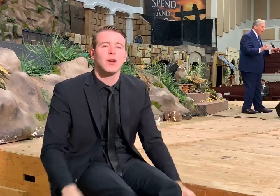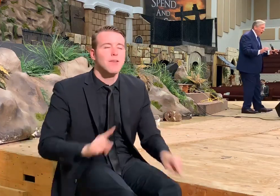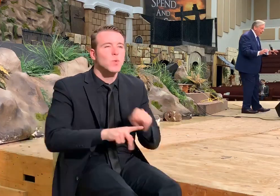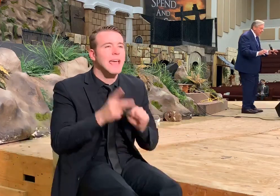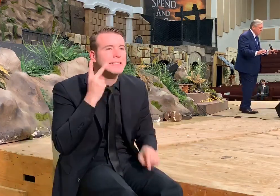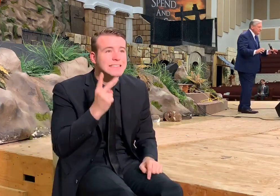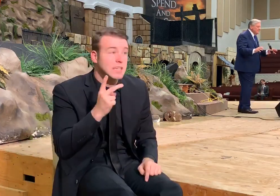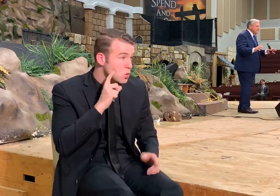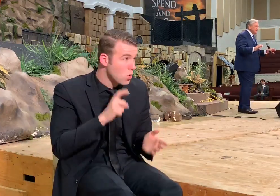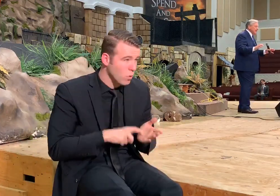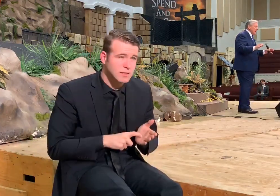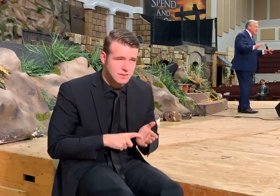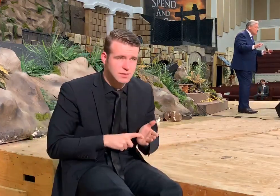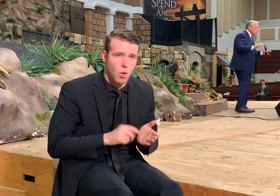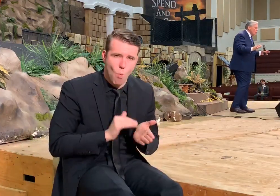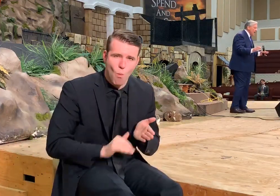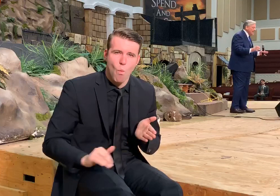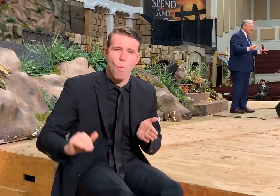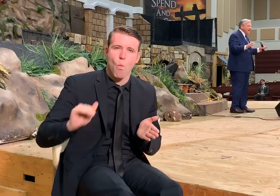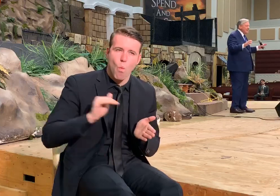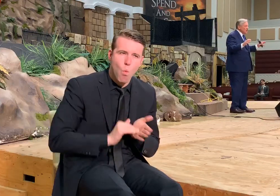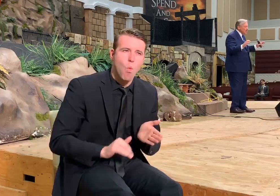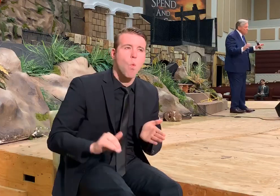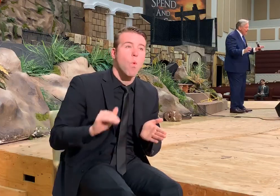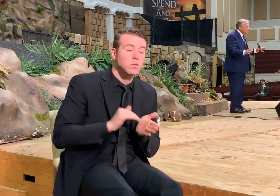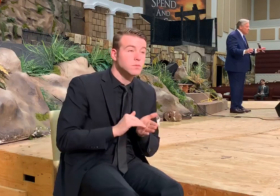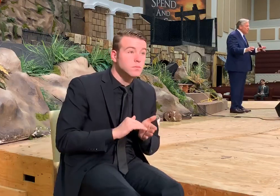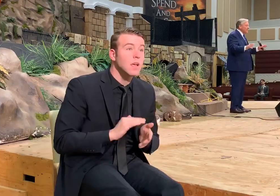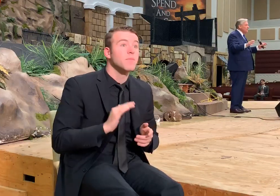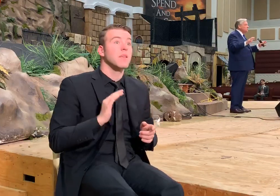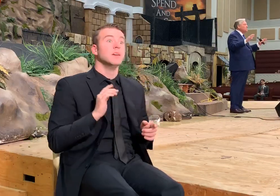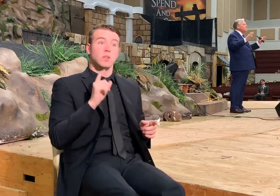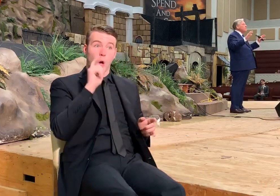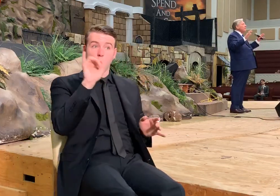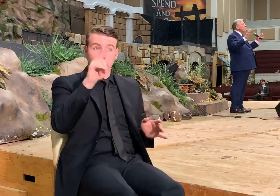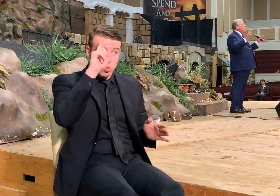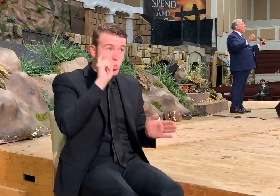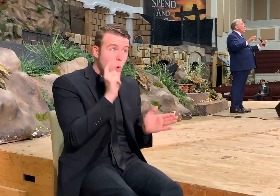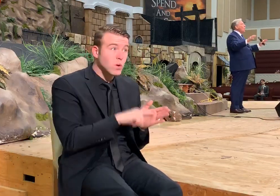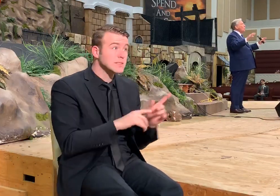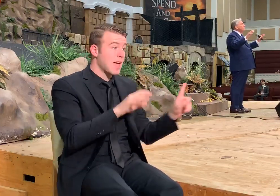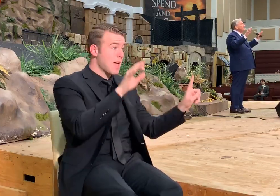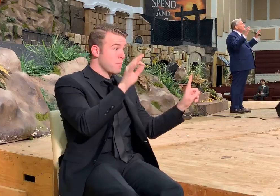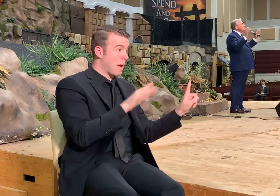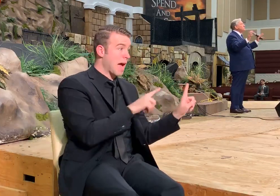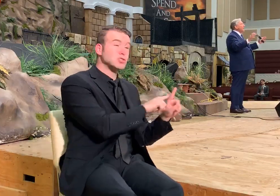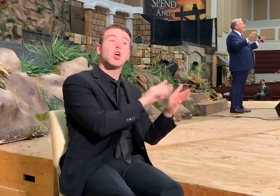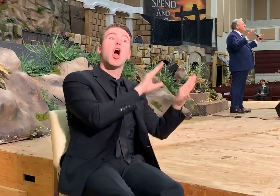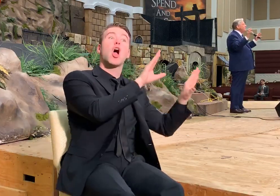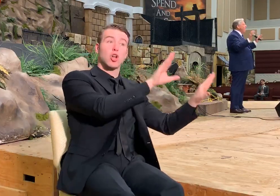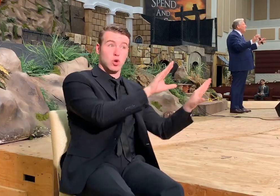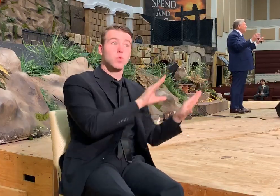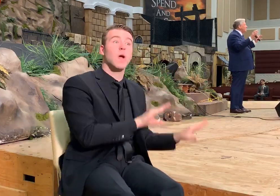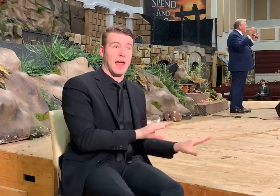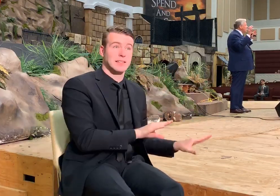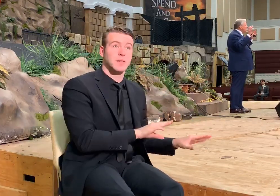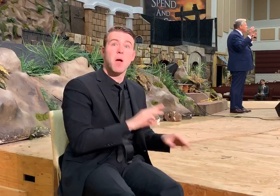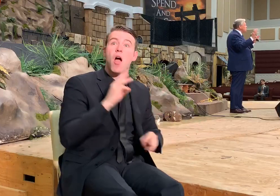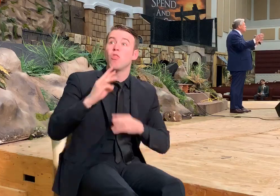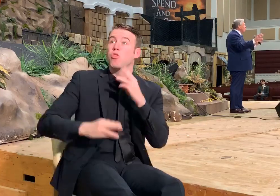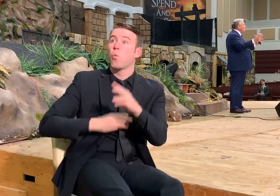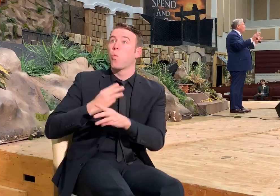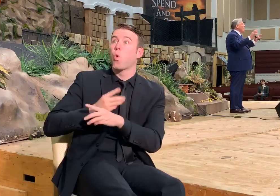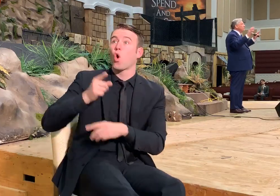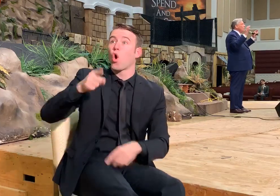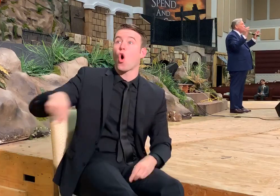why, as great as our pastor is, the world is not knocking down